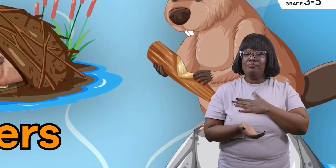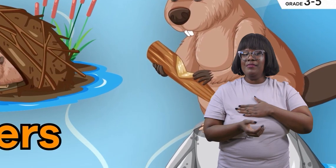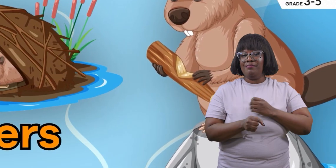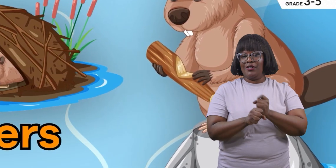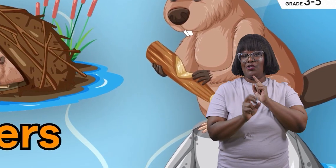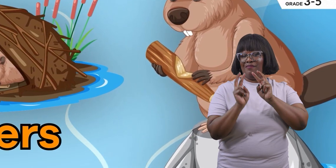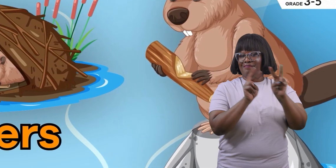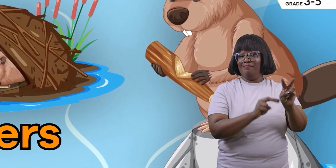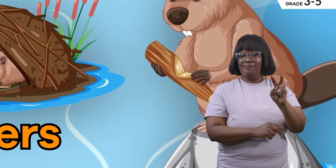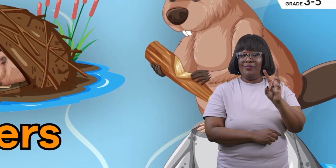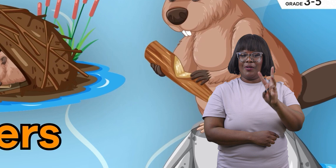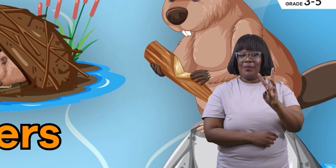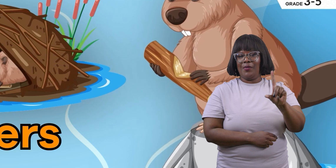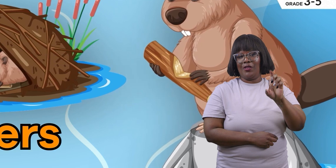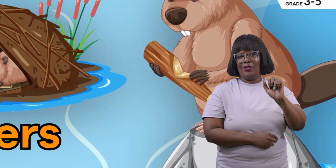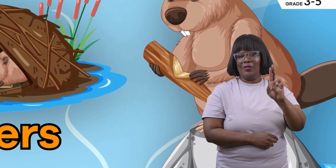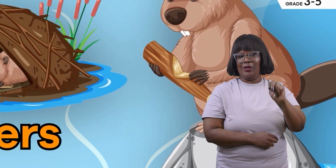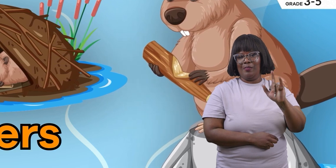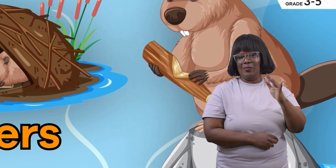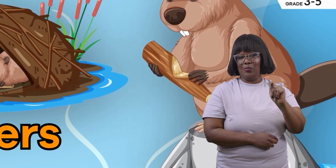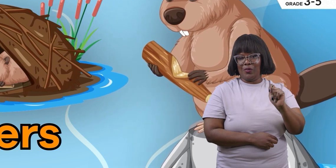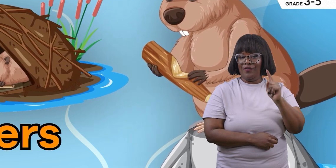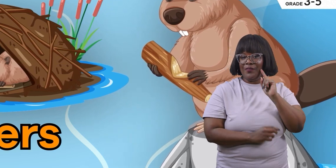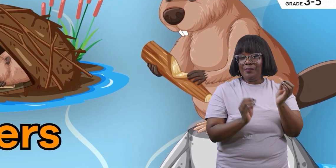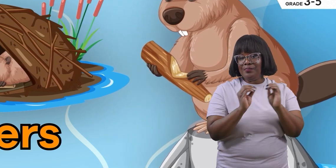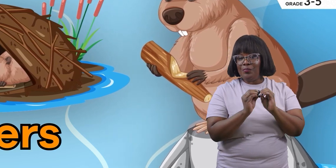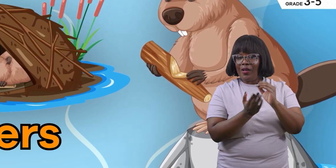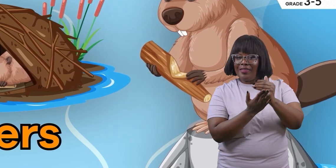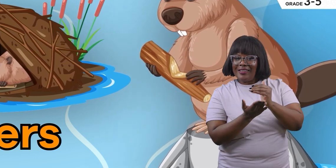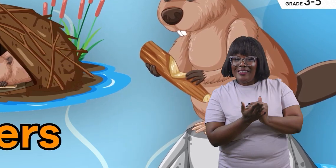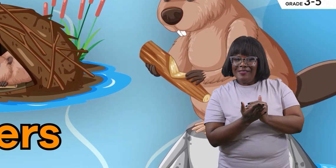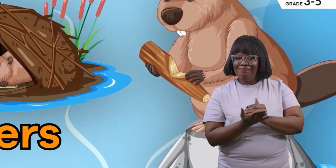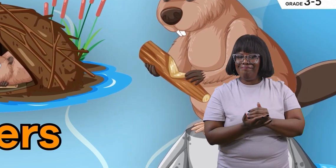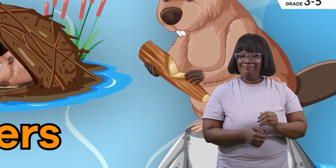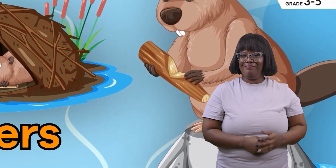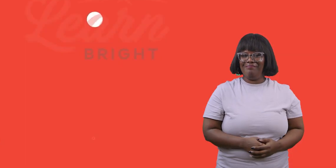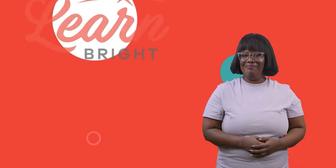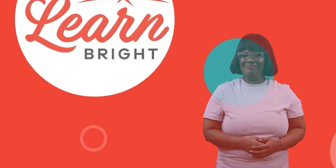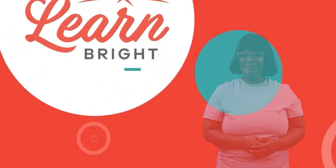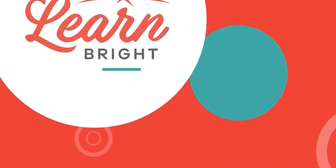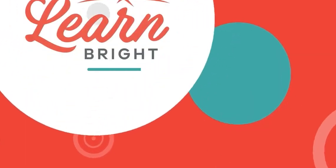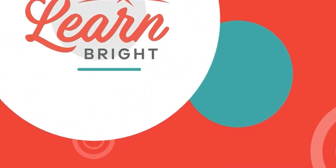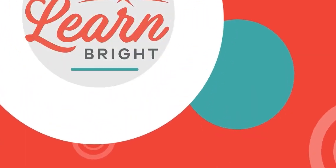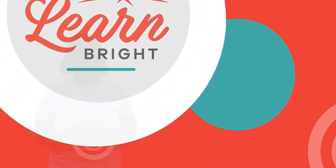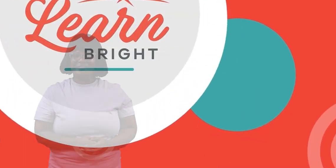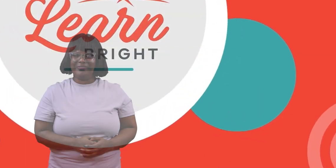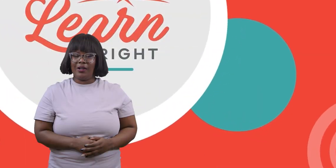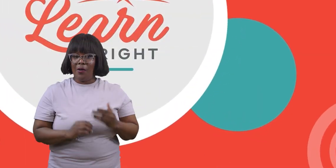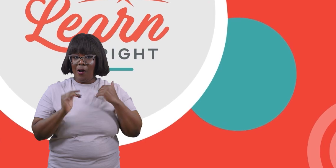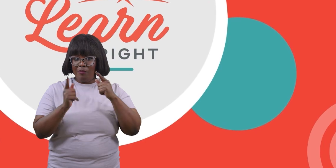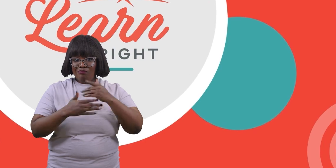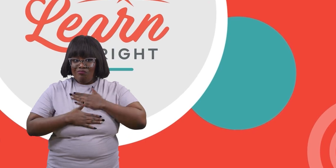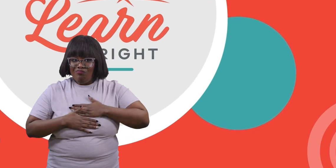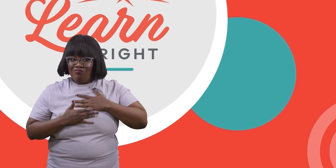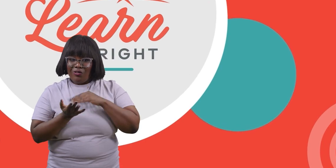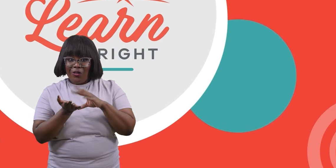visit learnbright.org for even more cool lessons hope you had fun learning with us